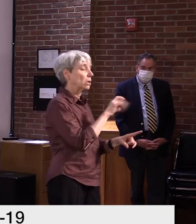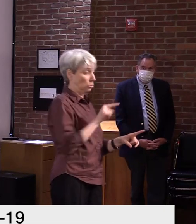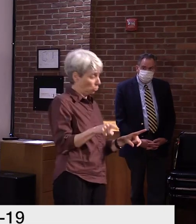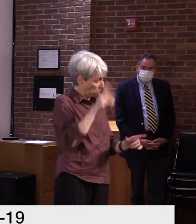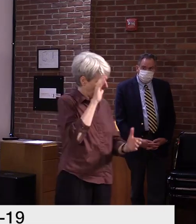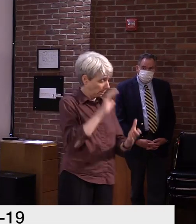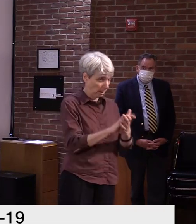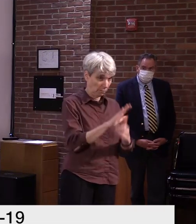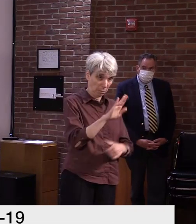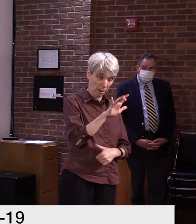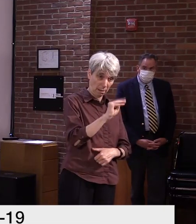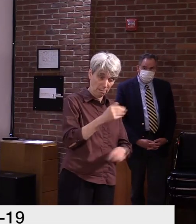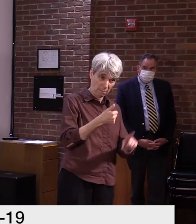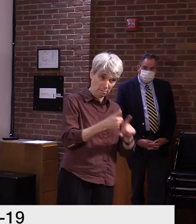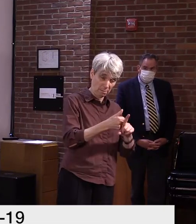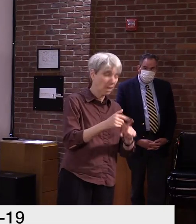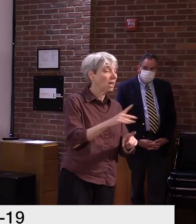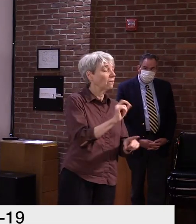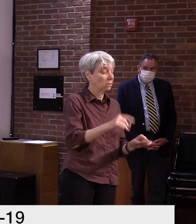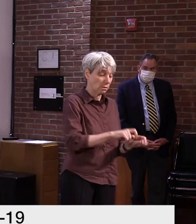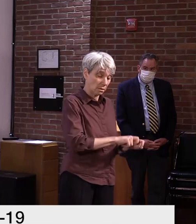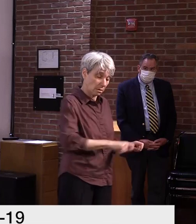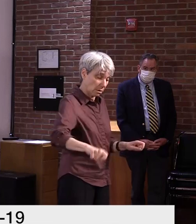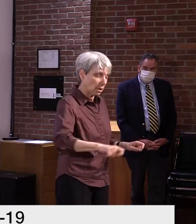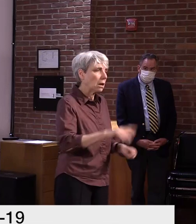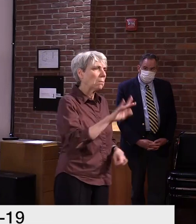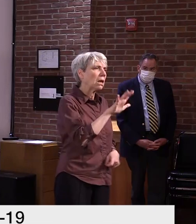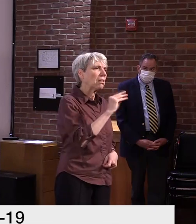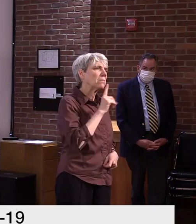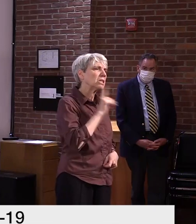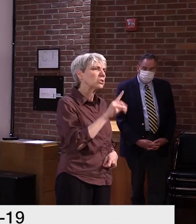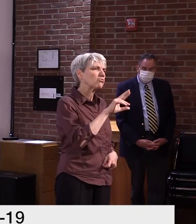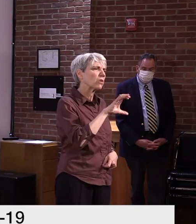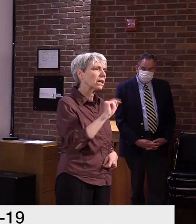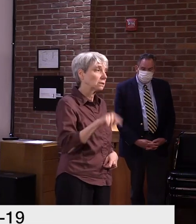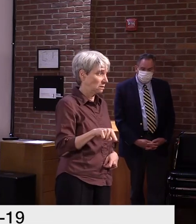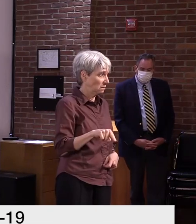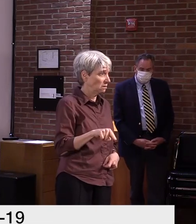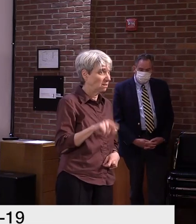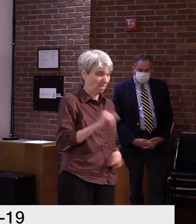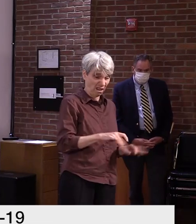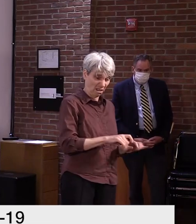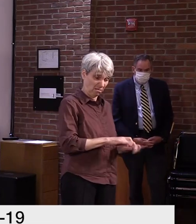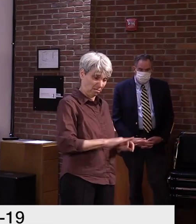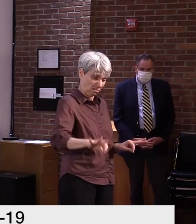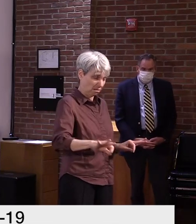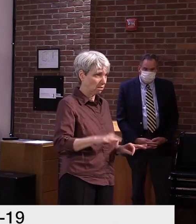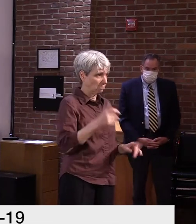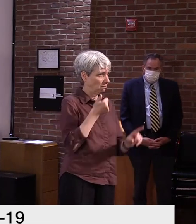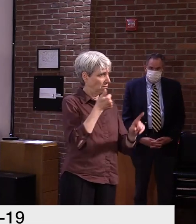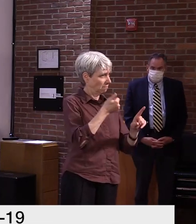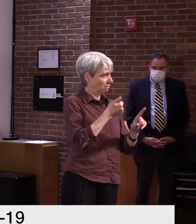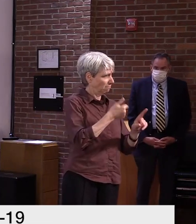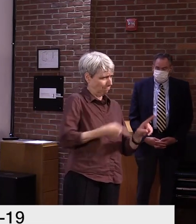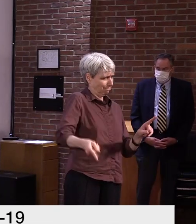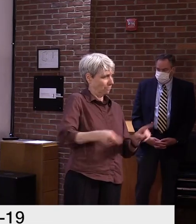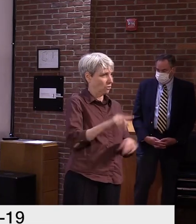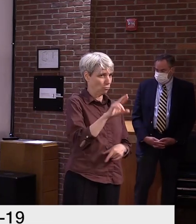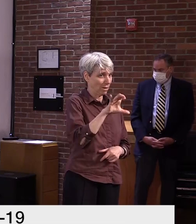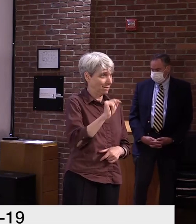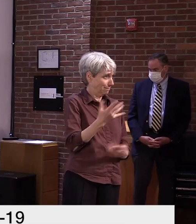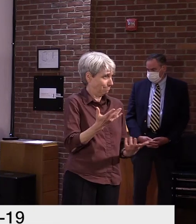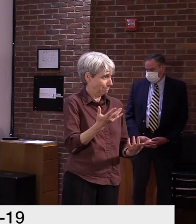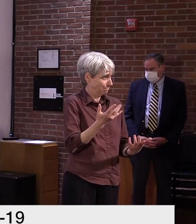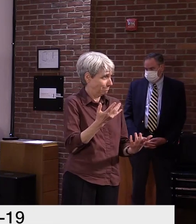racist, is racist, isn't a racist comment? I don't know. Uh, I do, there are people